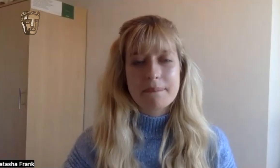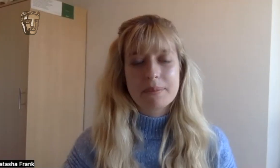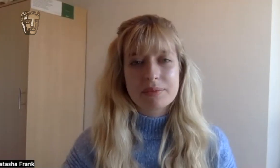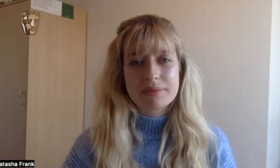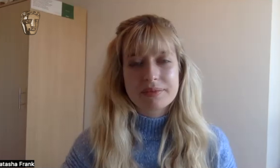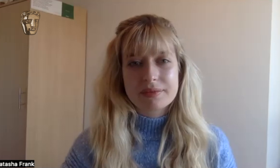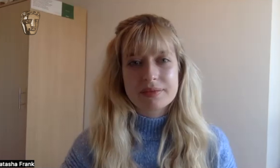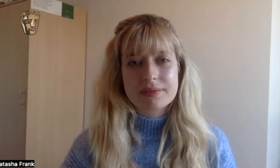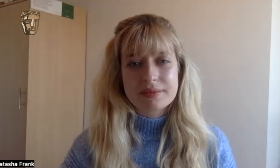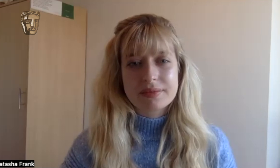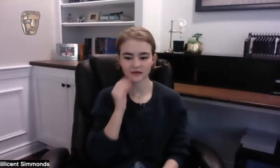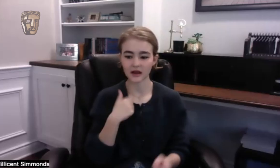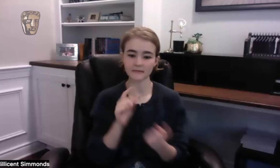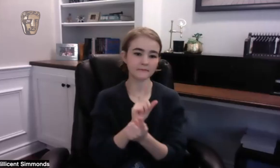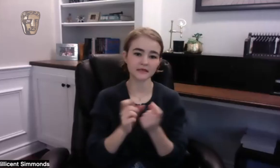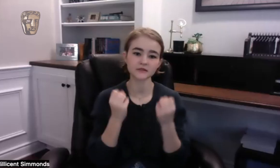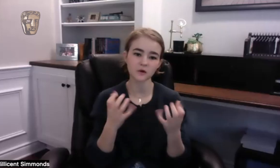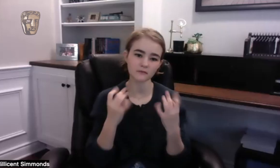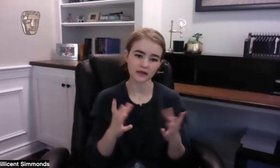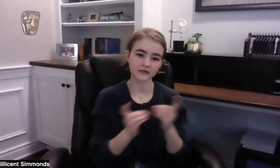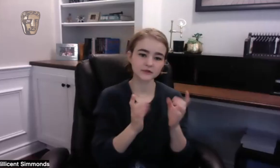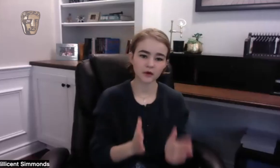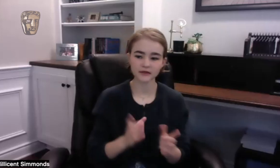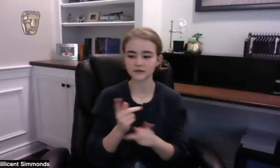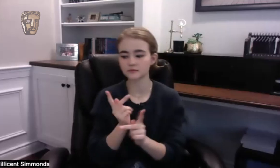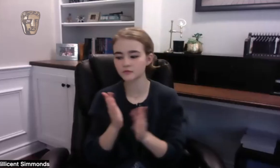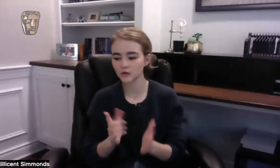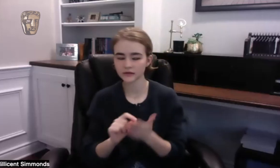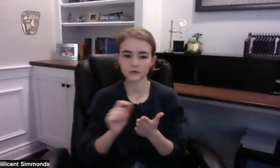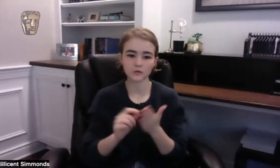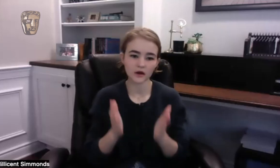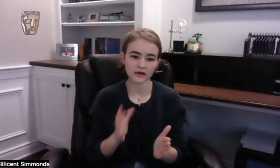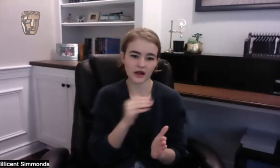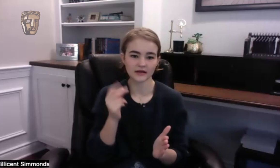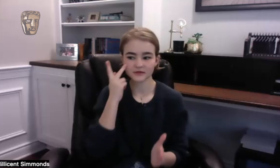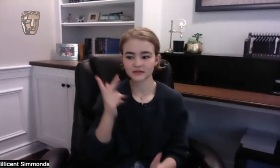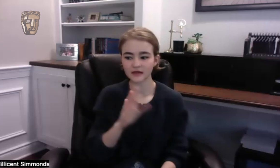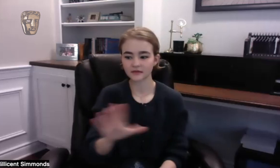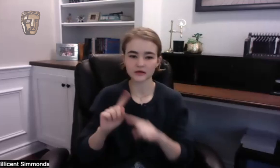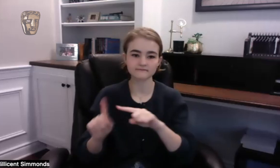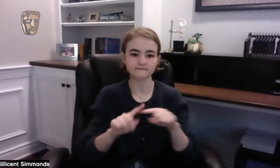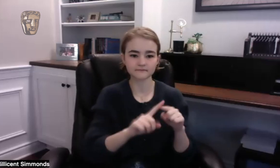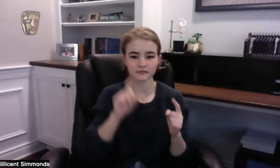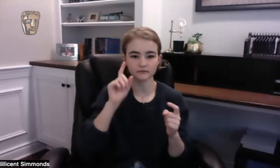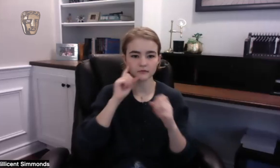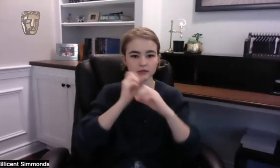it's been a really cool experience so far just to meet with different directors and and you know show runners and to see